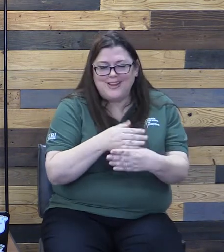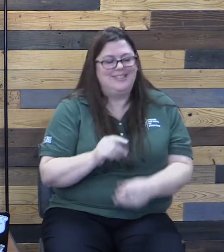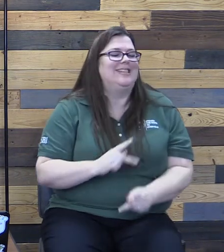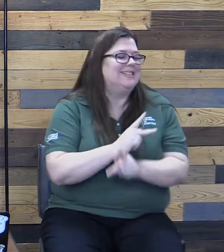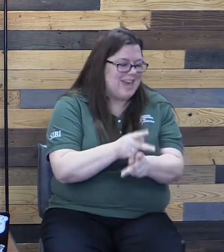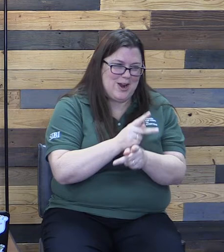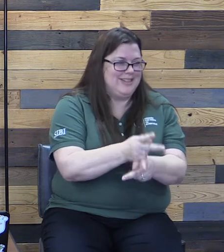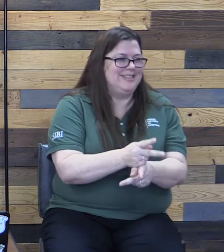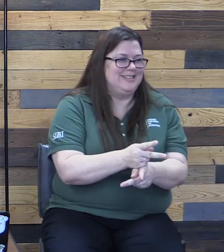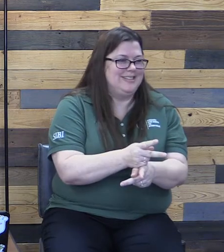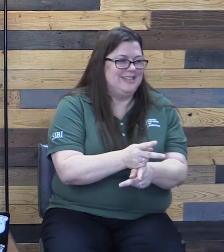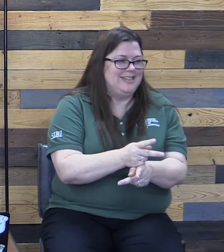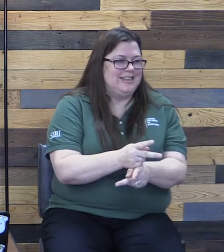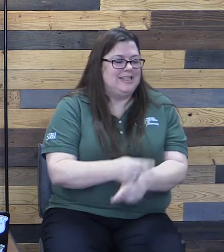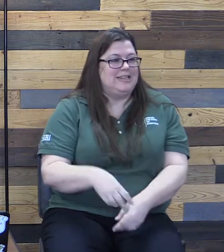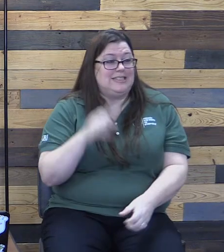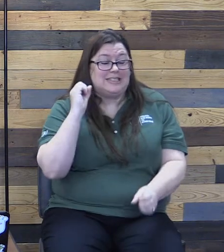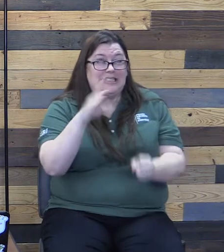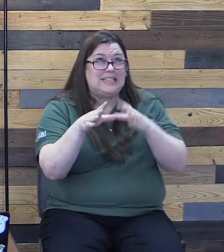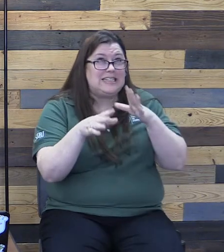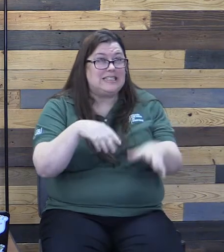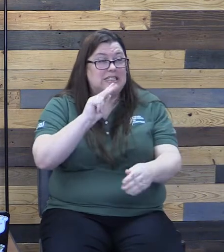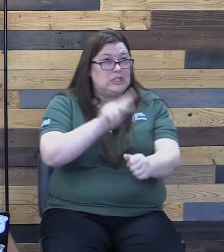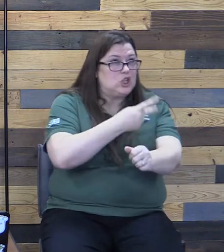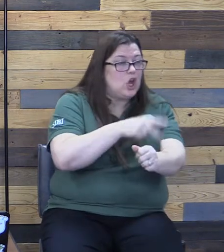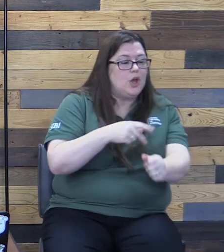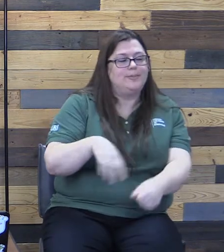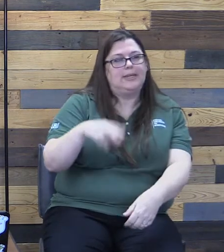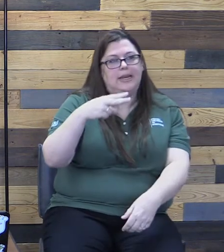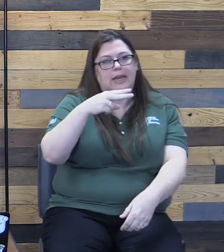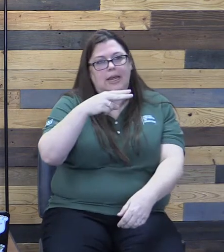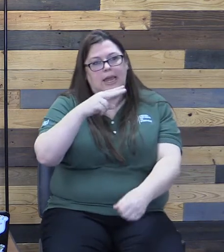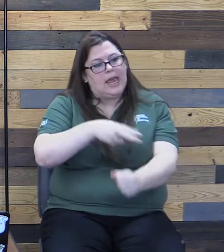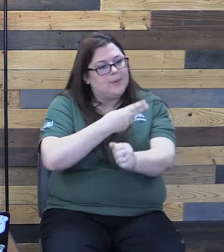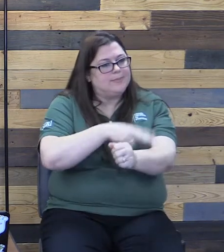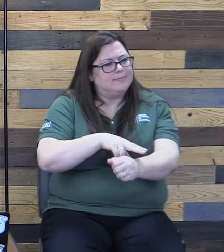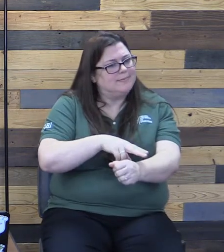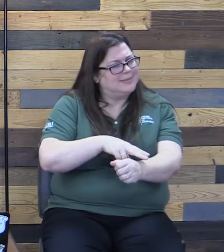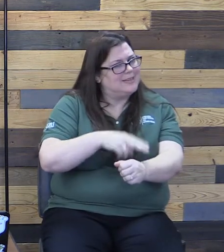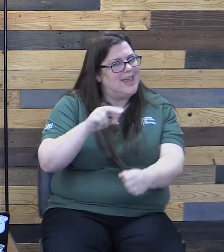then it says, psalms and hymns and spiritual songs to God with thankful hearts.